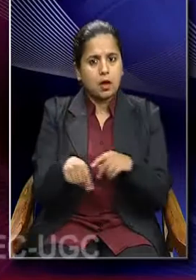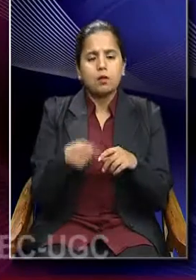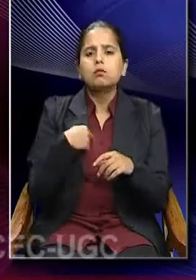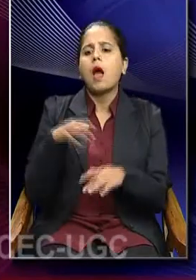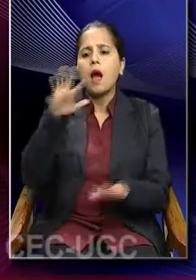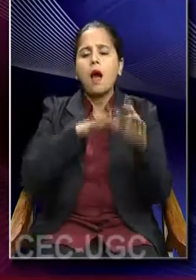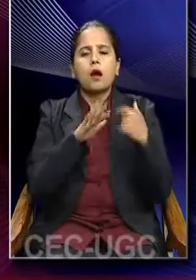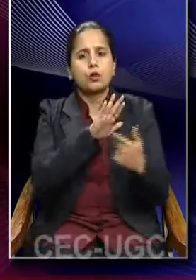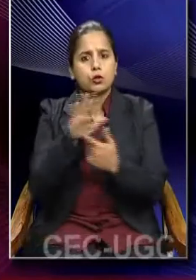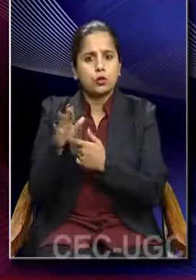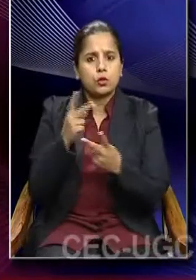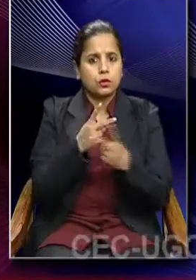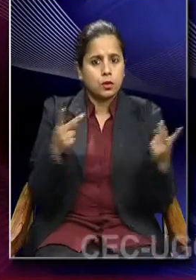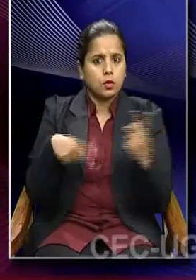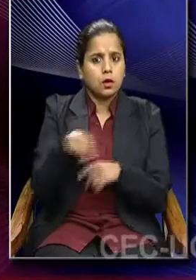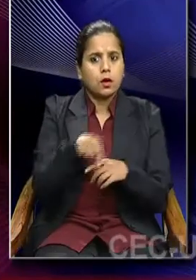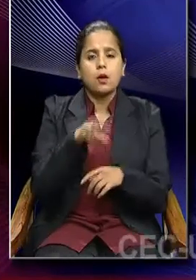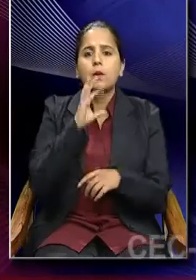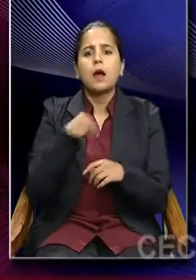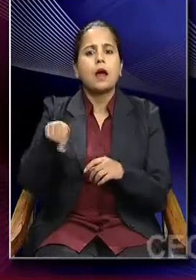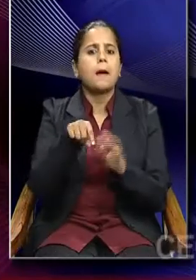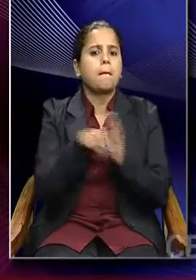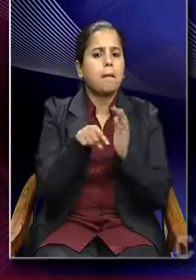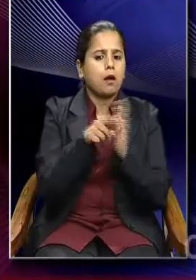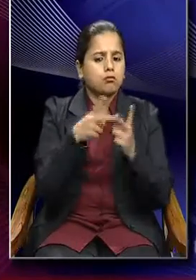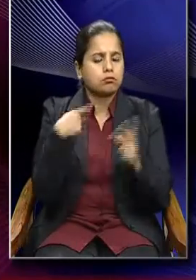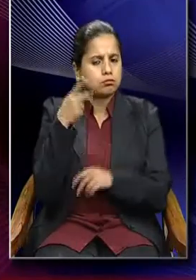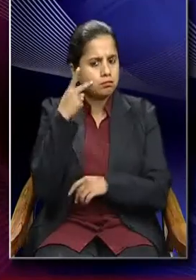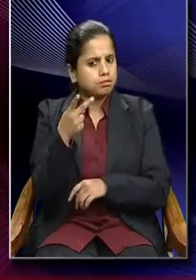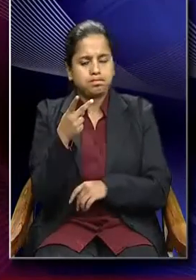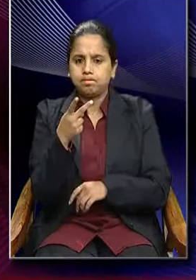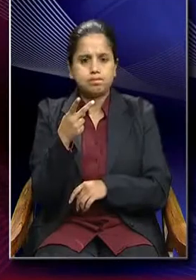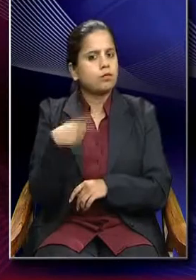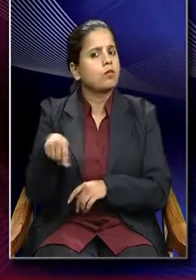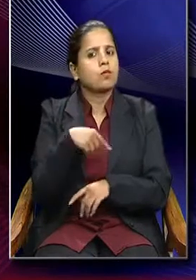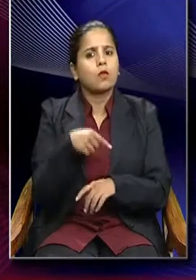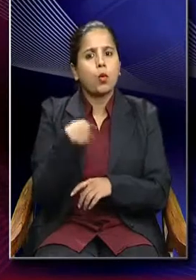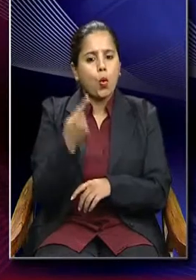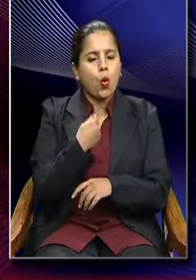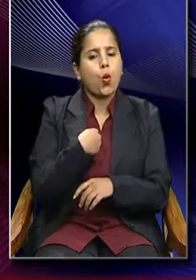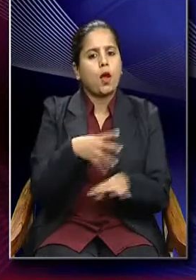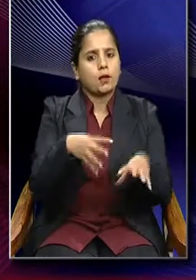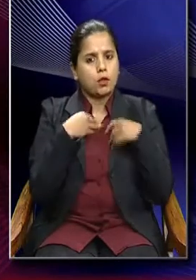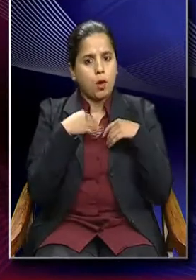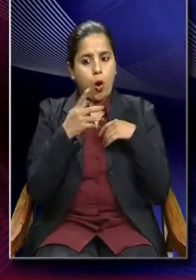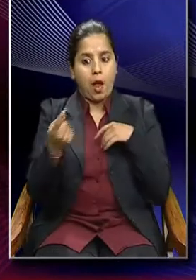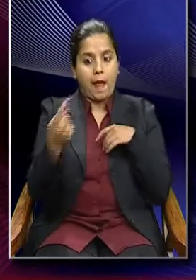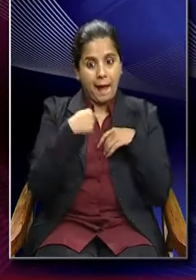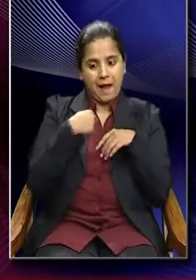organism, not as a passive spectacle that receives and responds to stimuli.